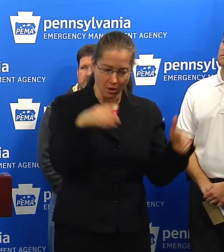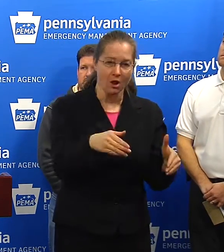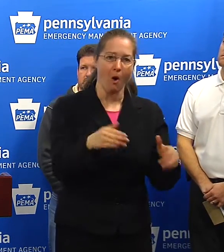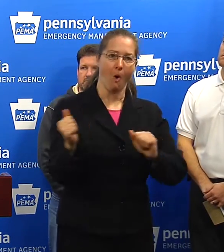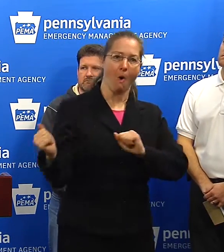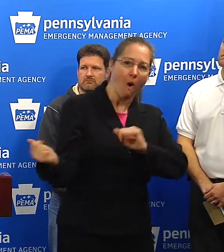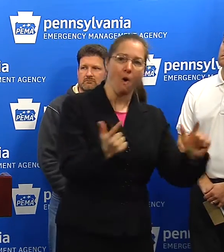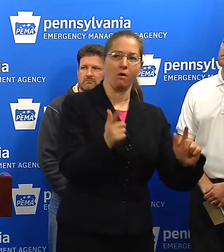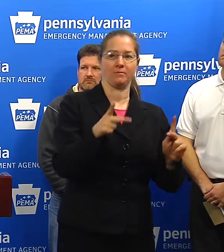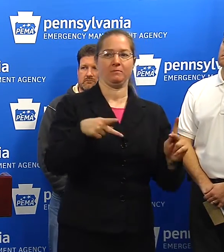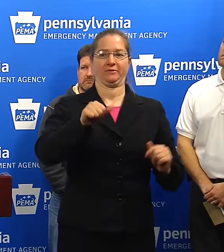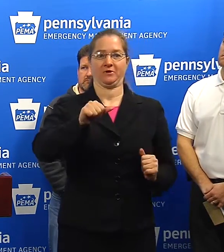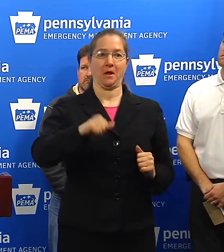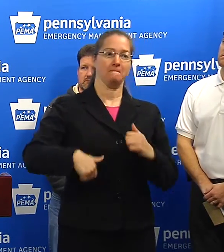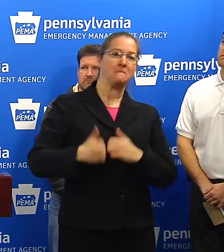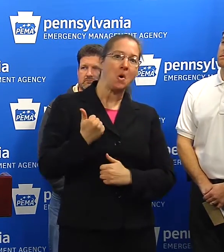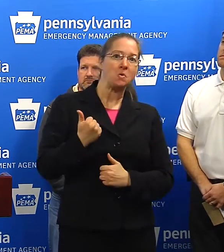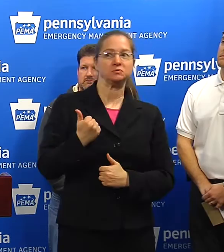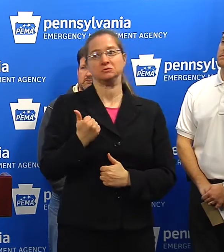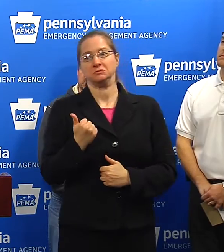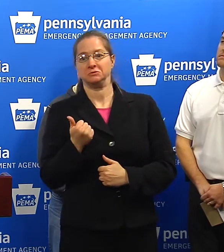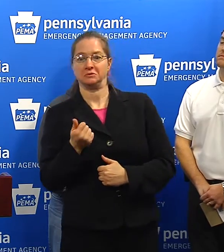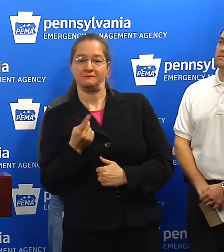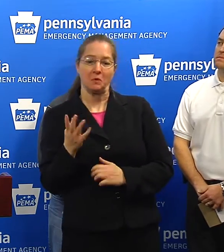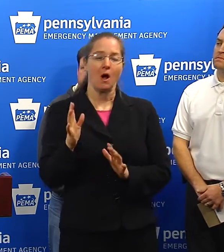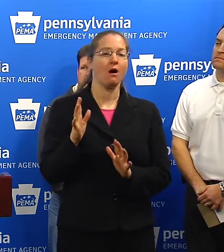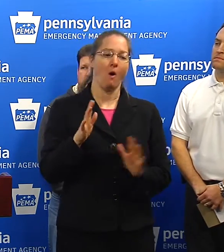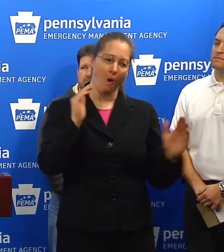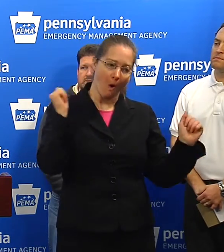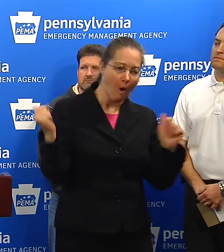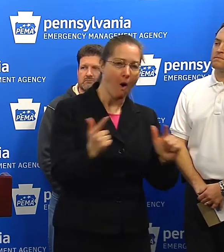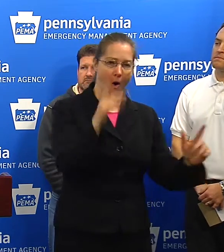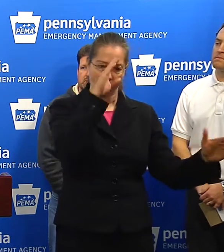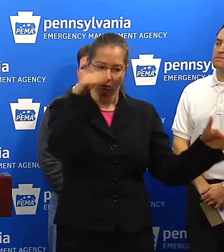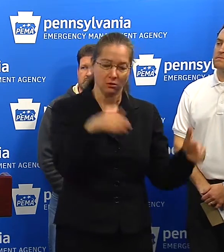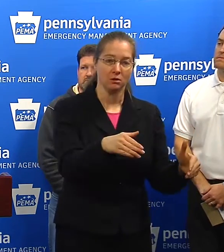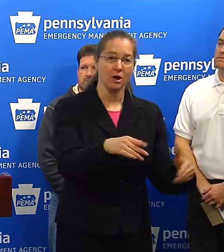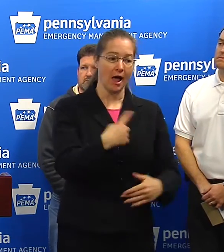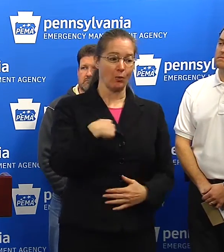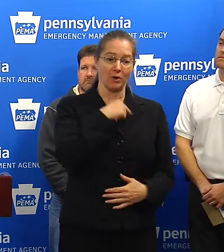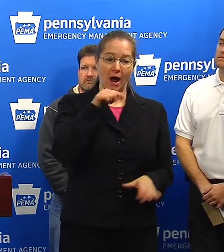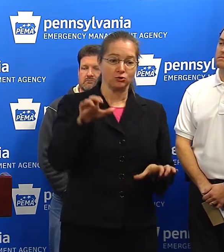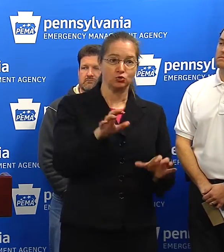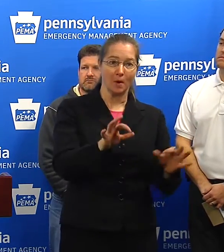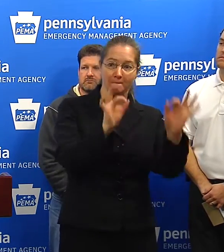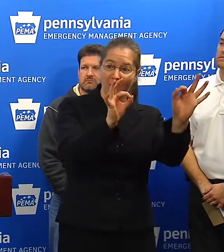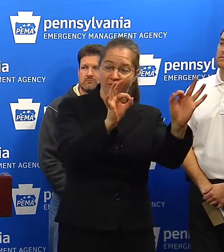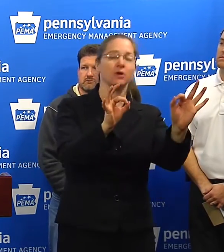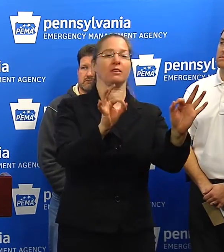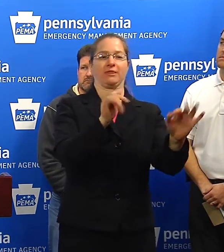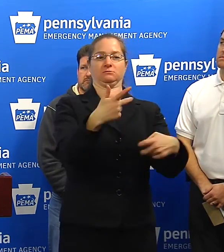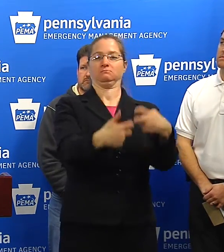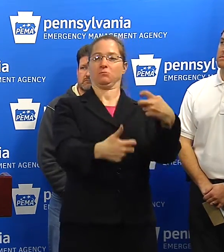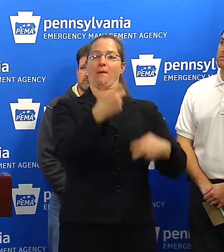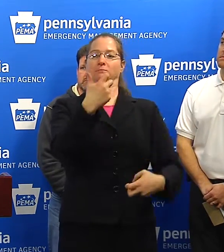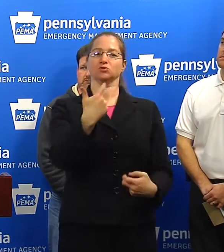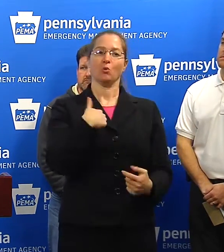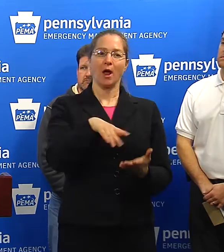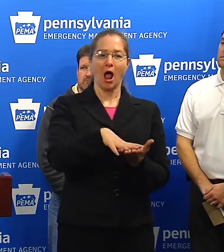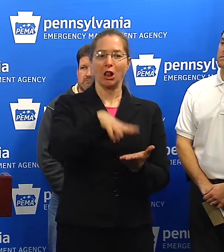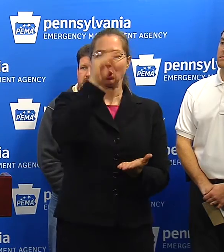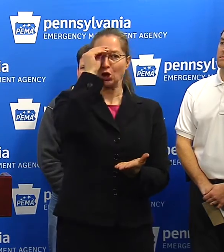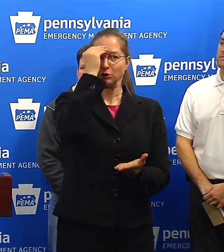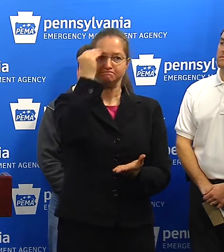everyone. And if we don't do a perfect job, that's a problem. We can learn from this, and we will.